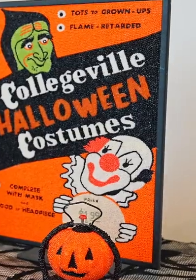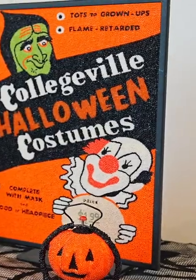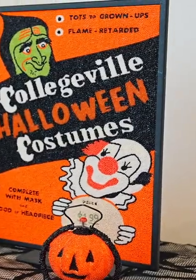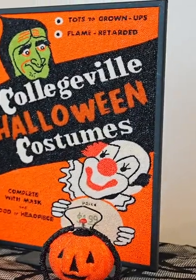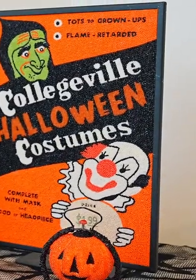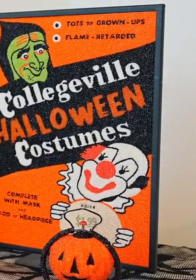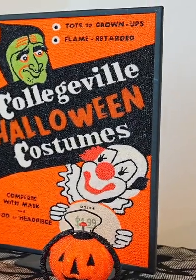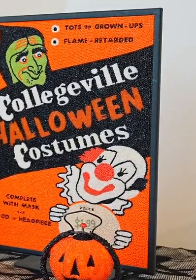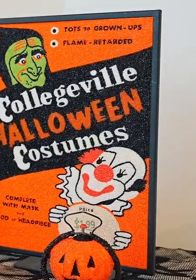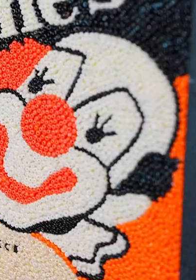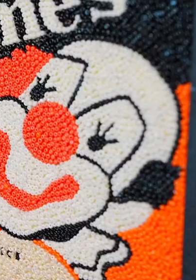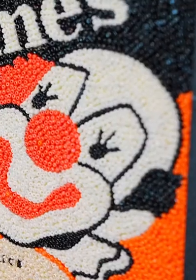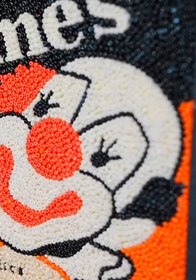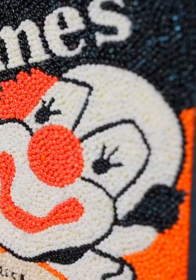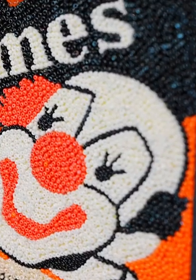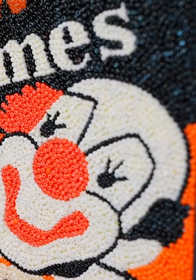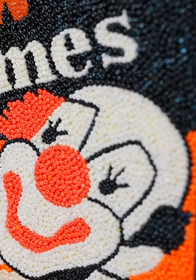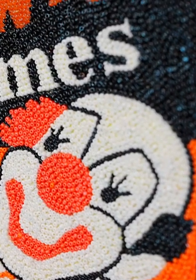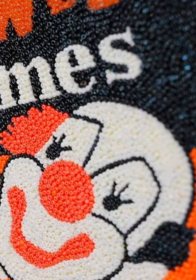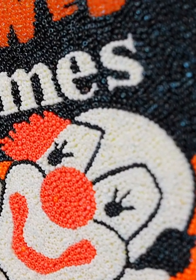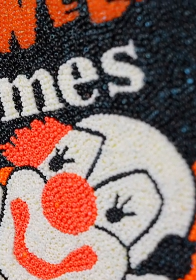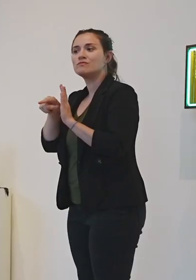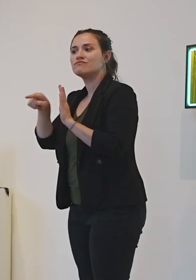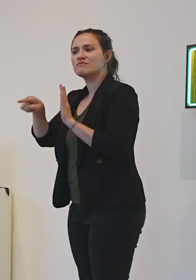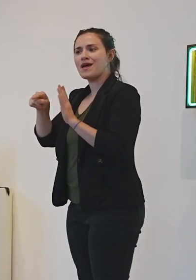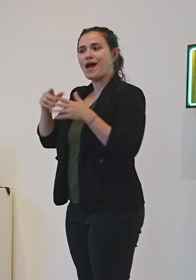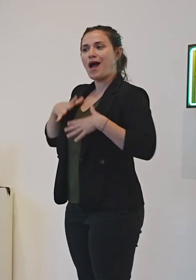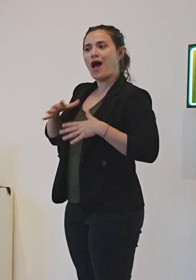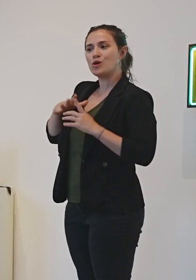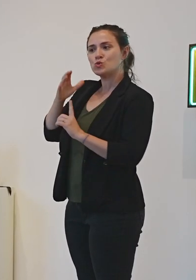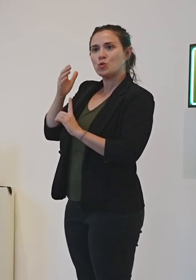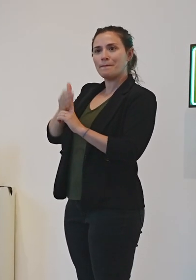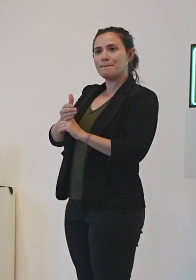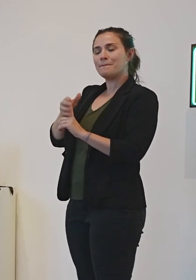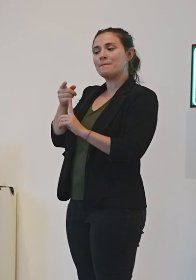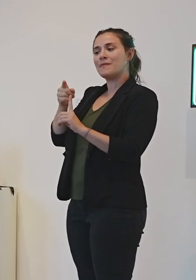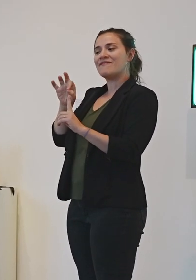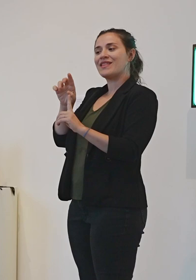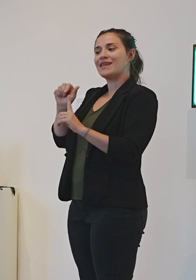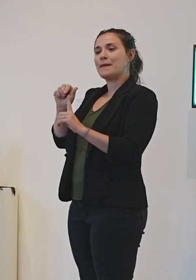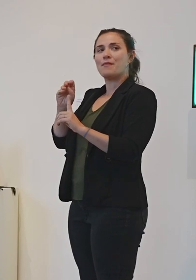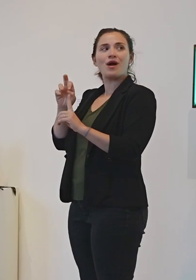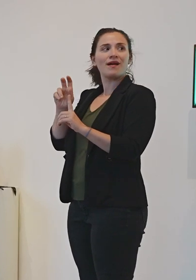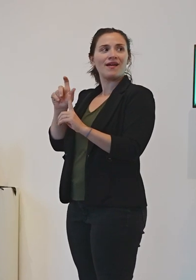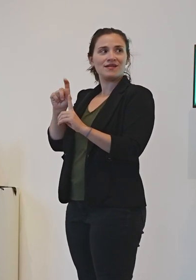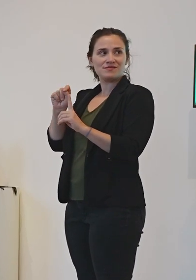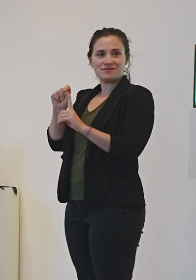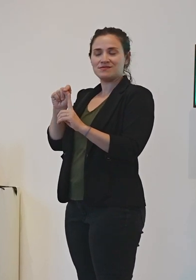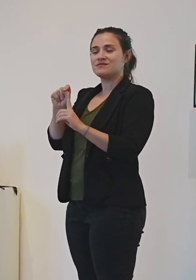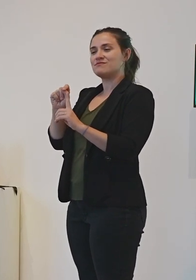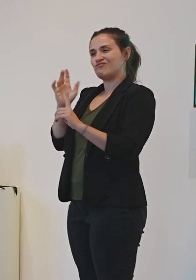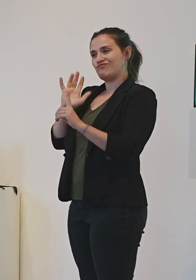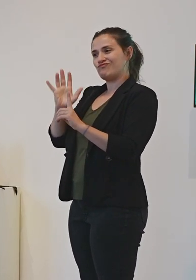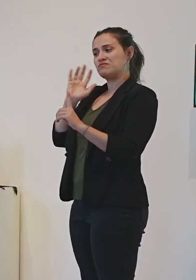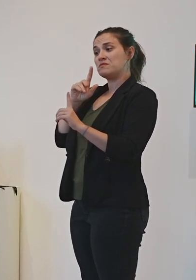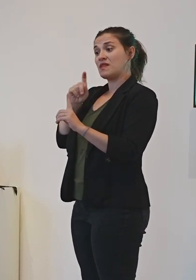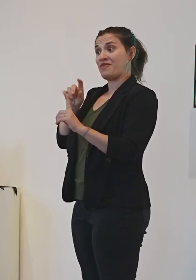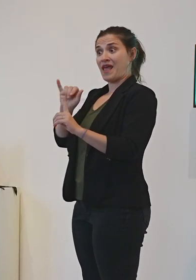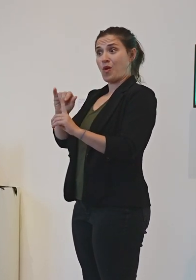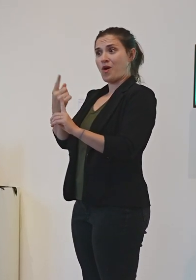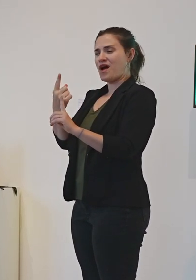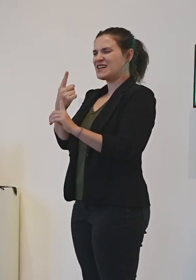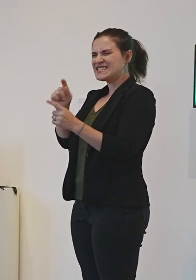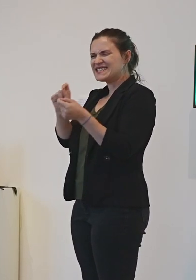did because I found this costume at a flea market And it was